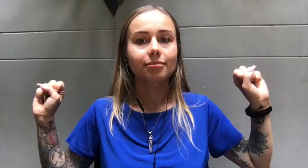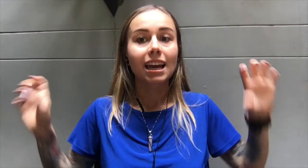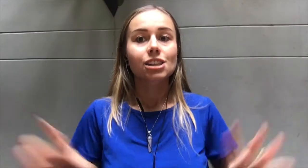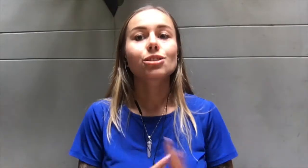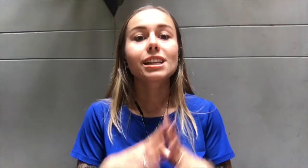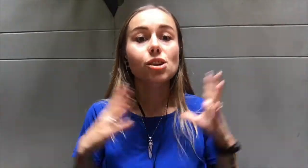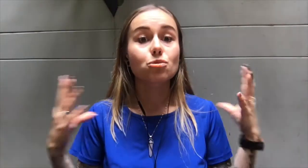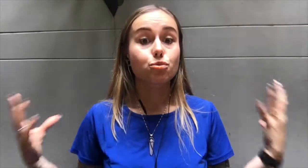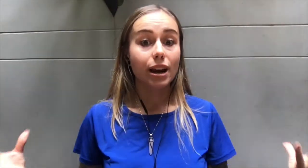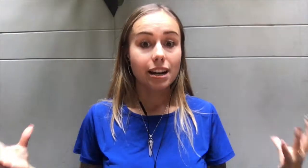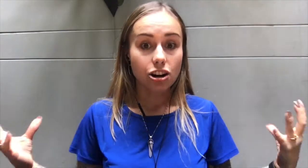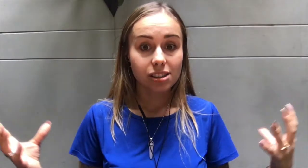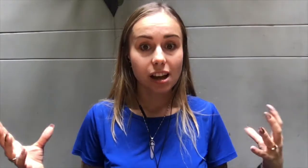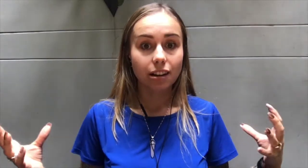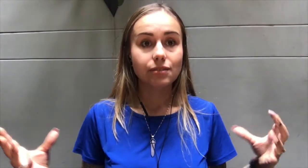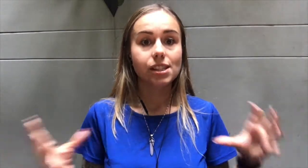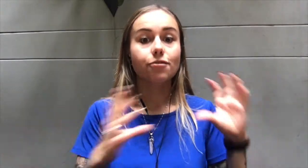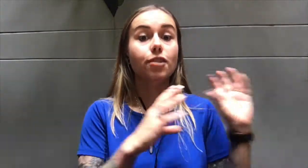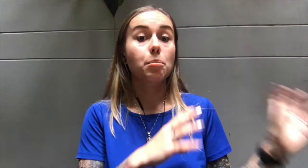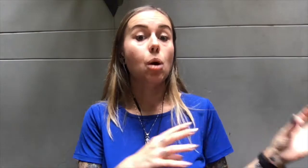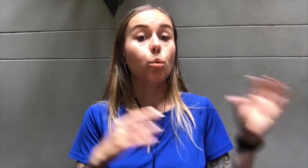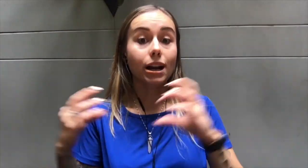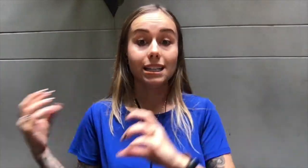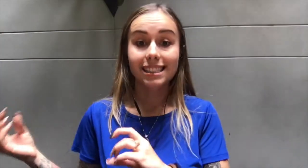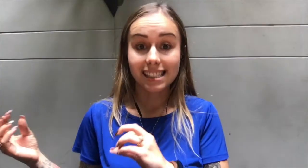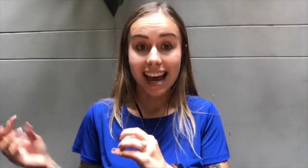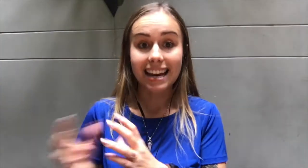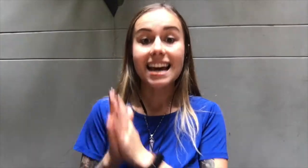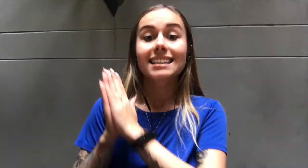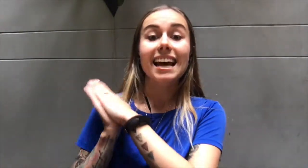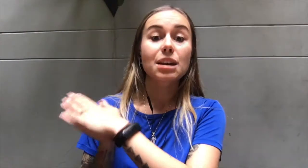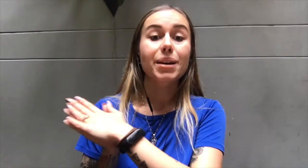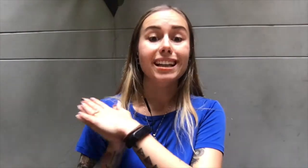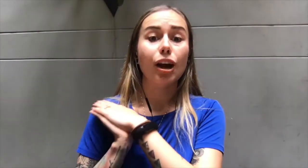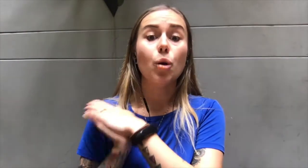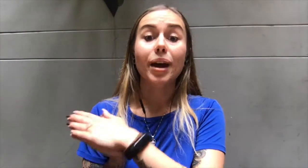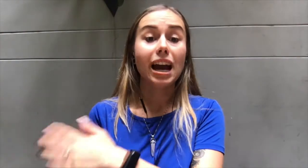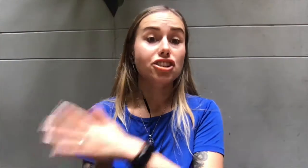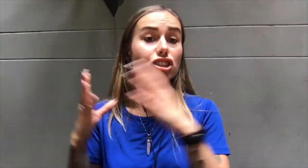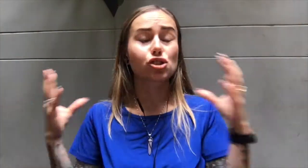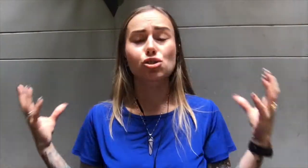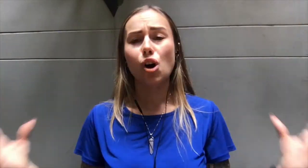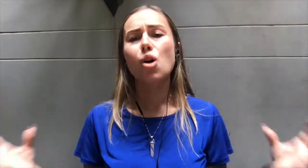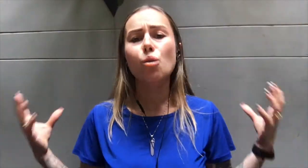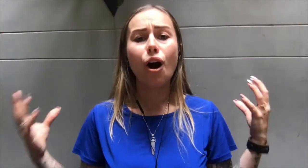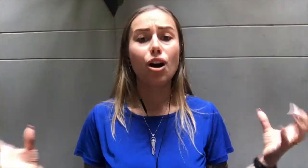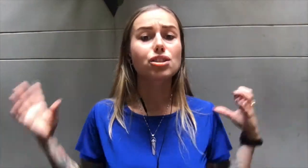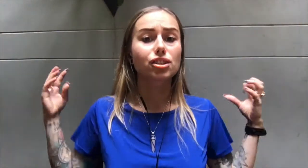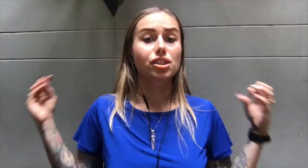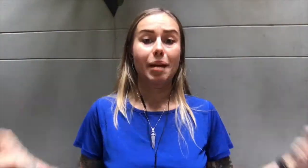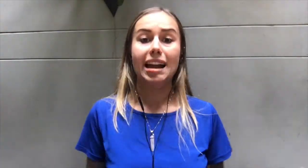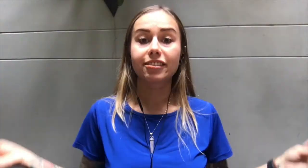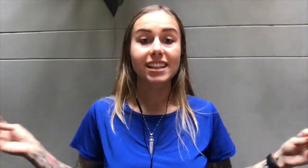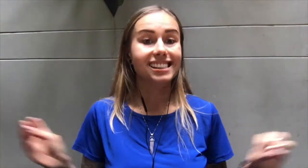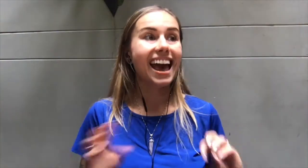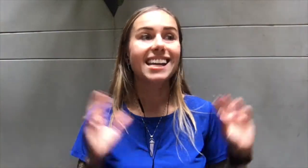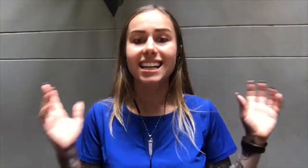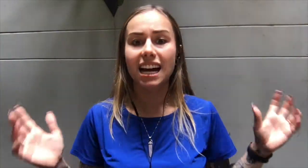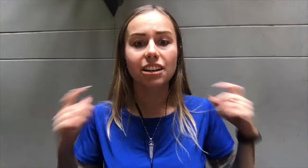So let's rate ourselves from one to 10, 10 being like, Oh my gosh, it's so hard to manifest any kind of